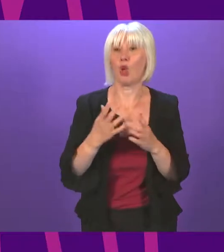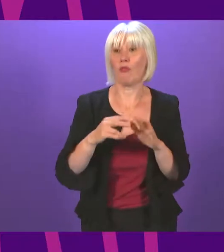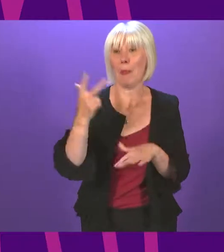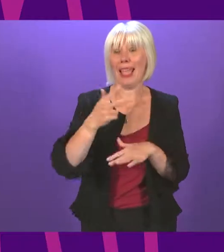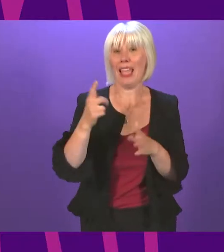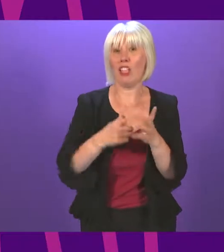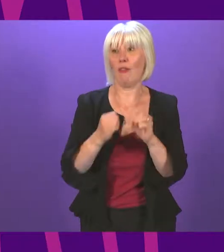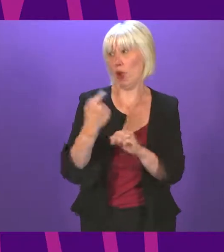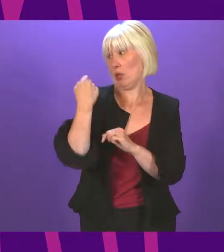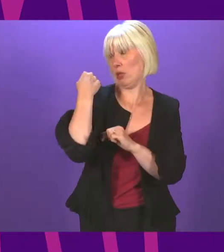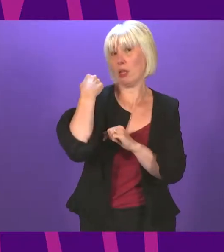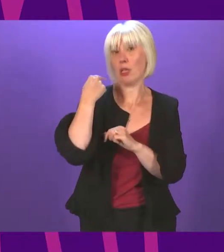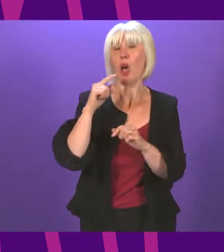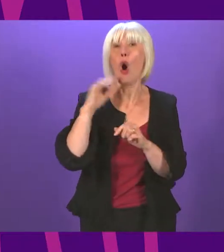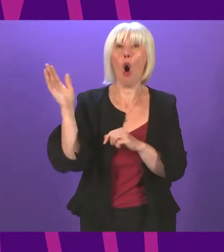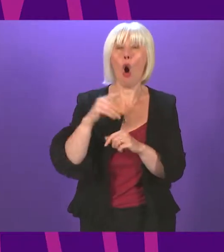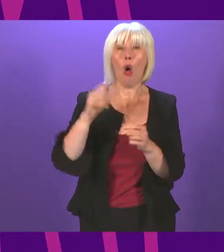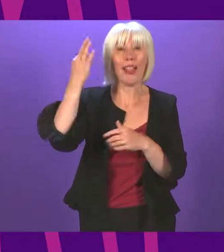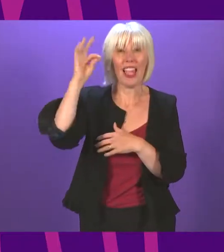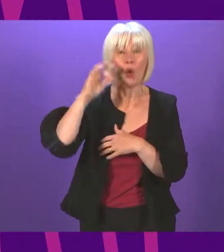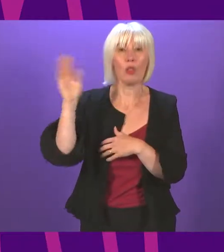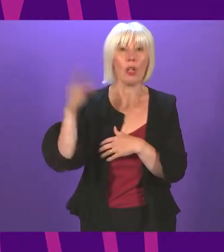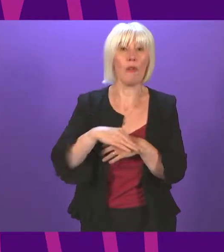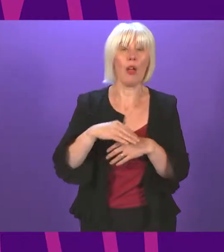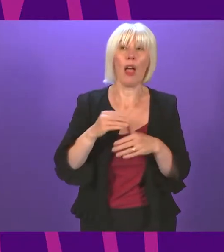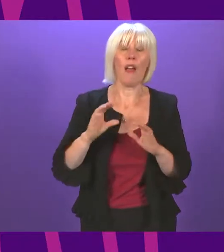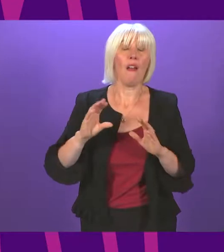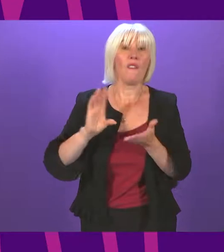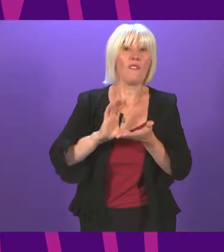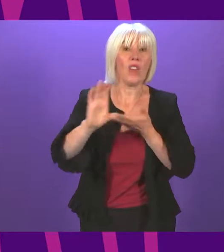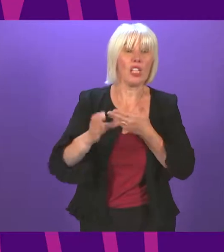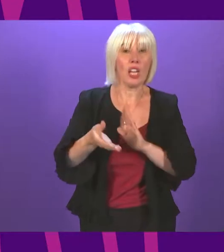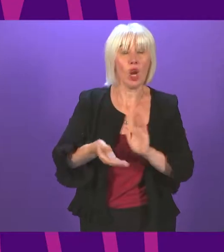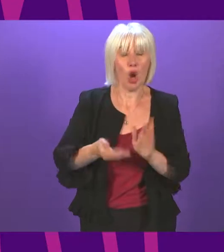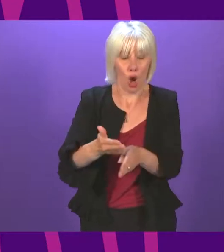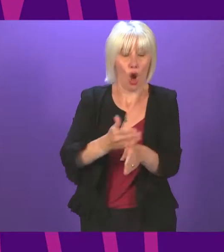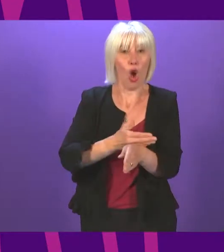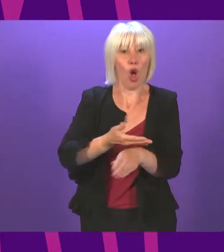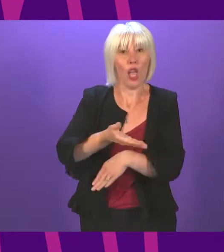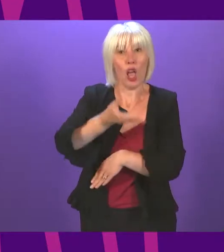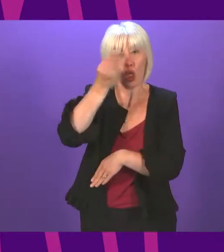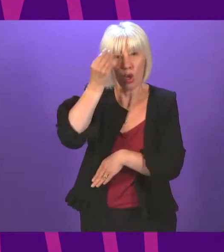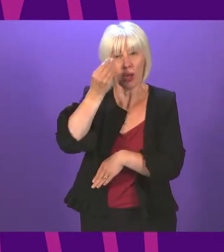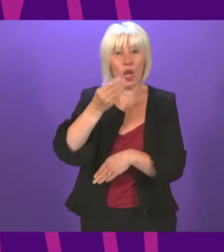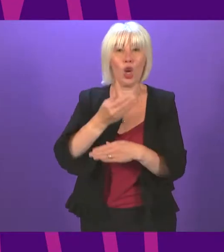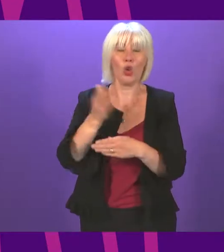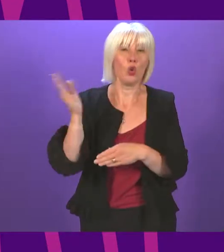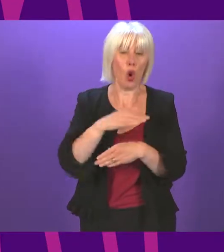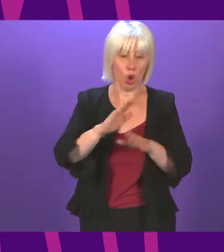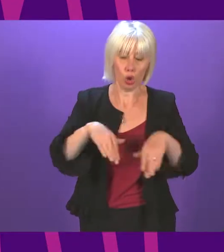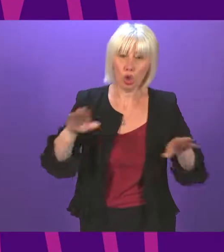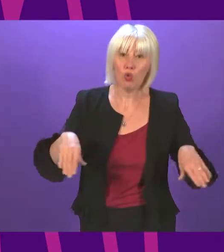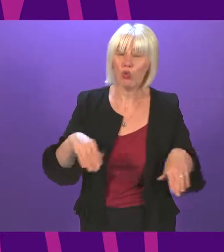we have supported all local authorities to offer 1,140 hours of funded early learning and childcare to all eligible children,